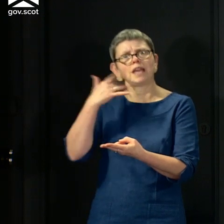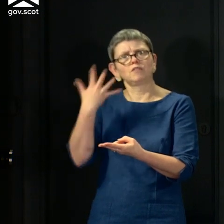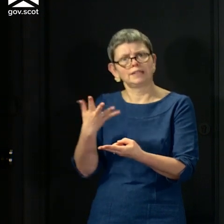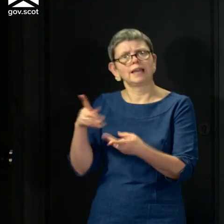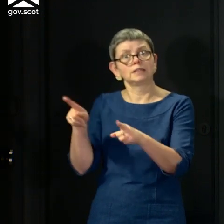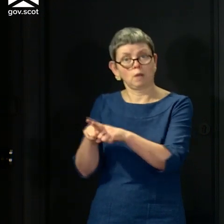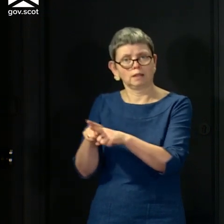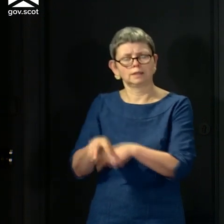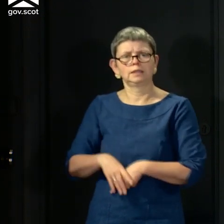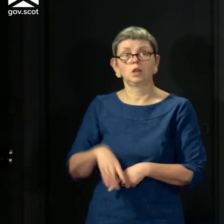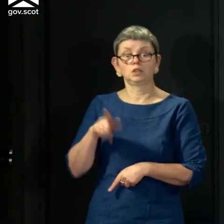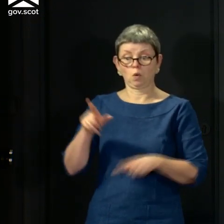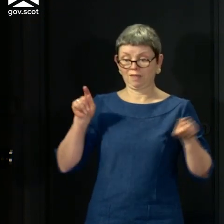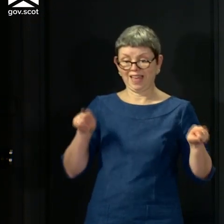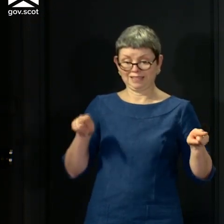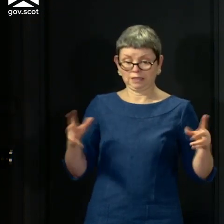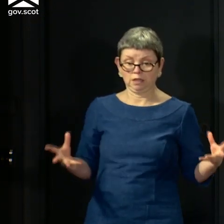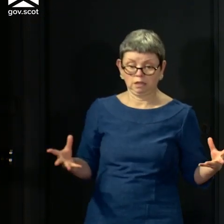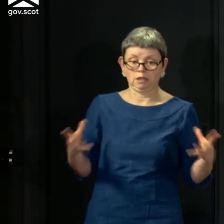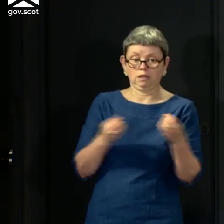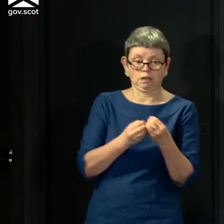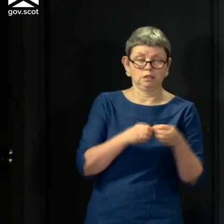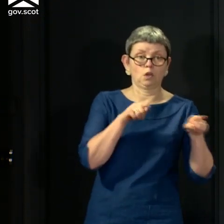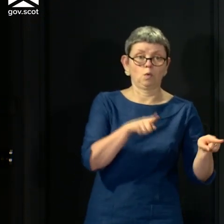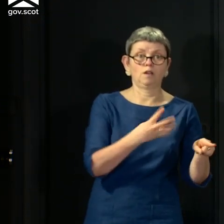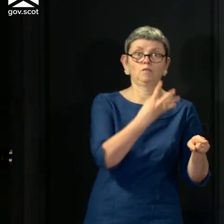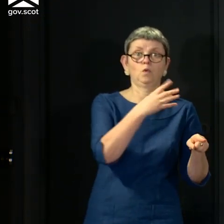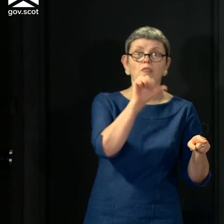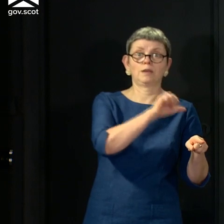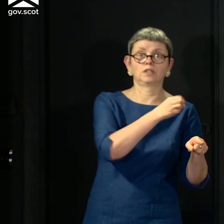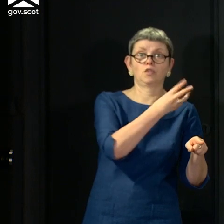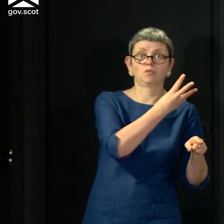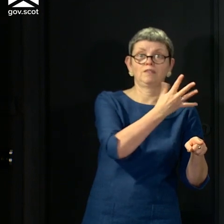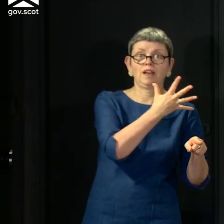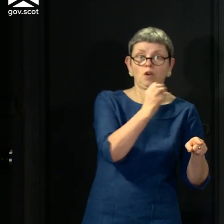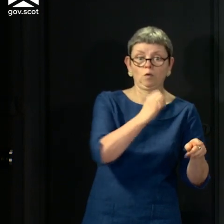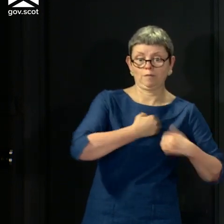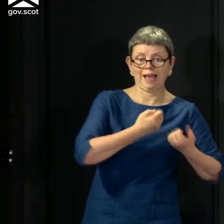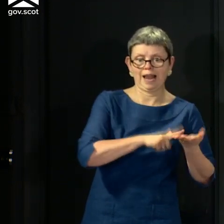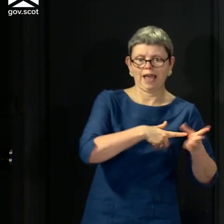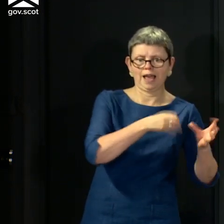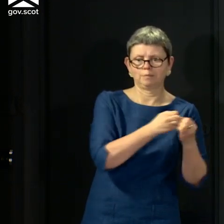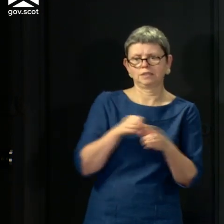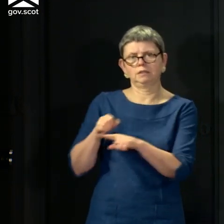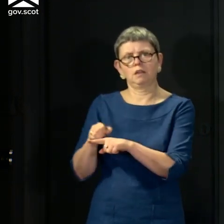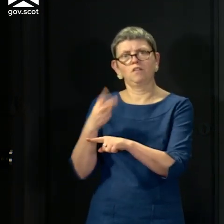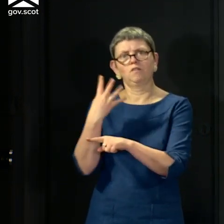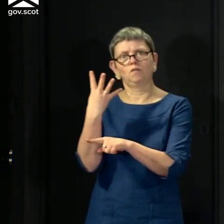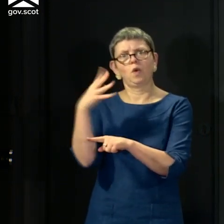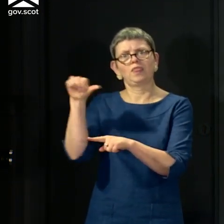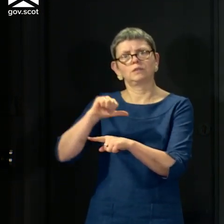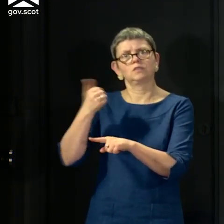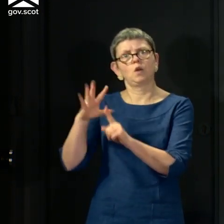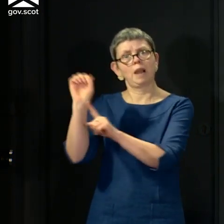capacity, between the 4,350 tests that can now be processed in our NHS labs and the 4,000 in the